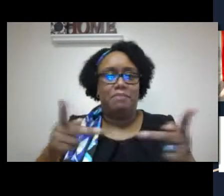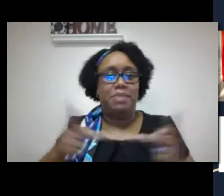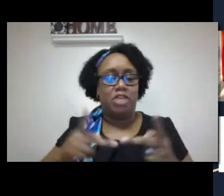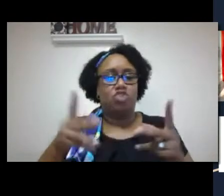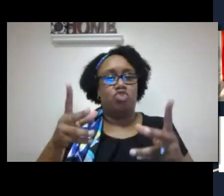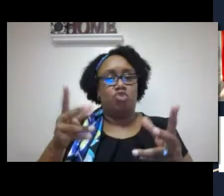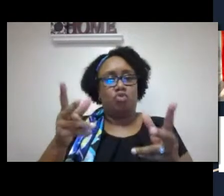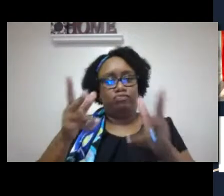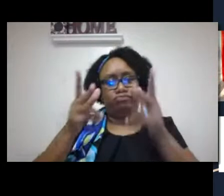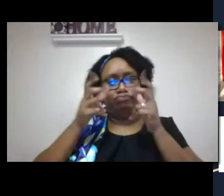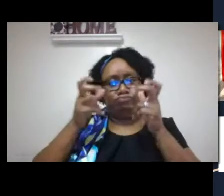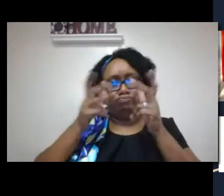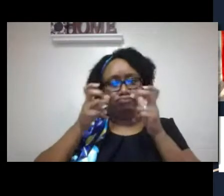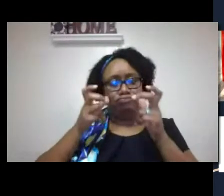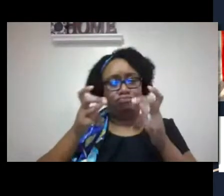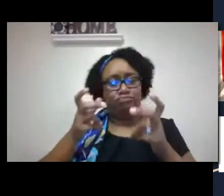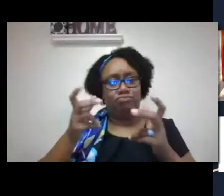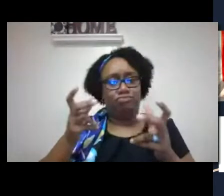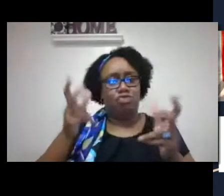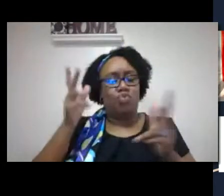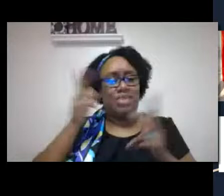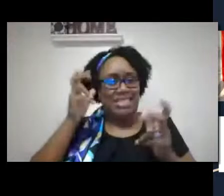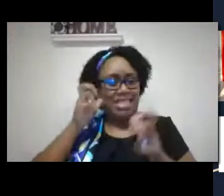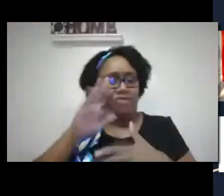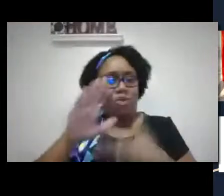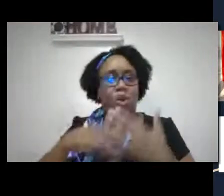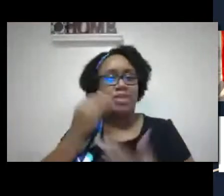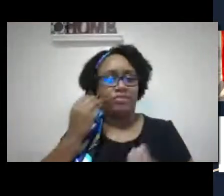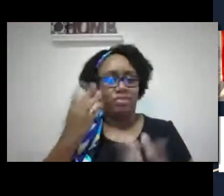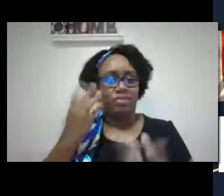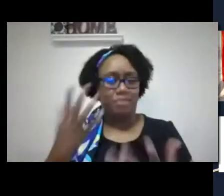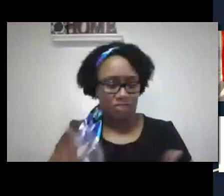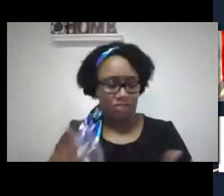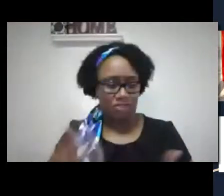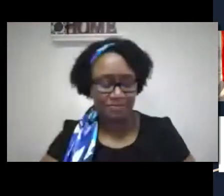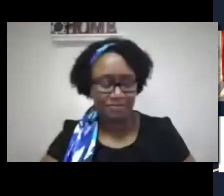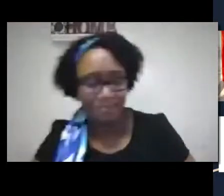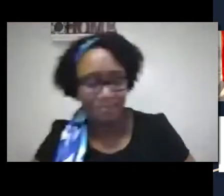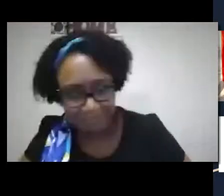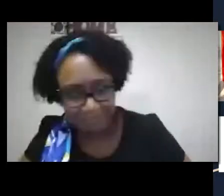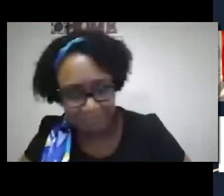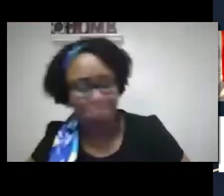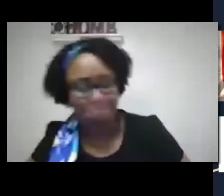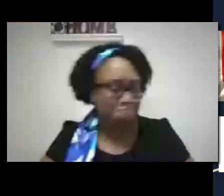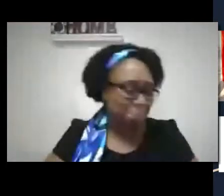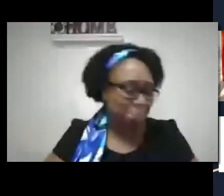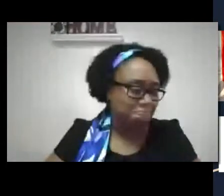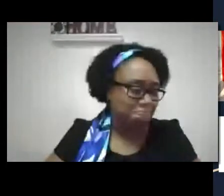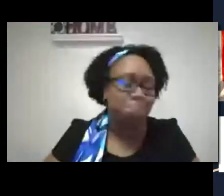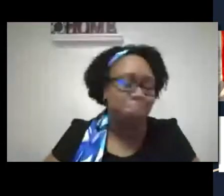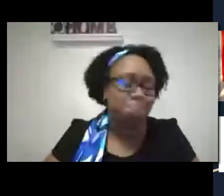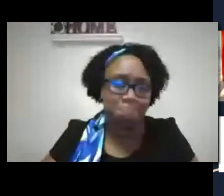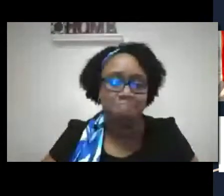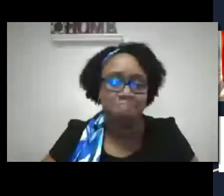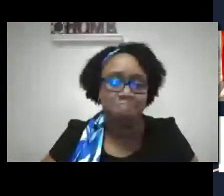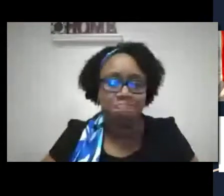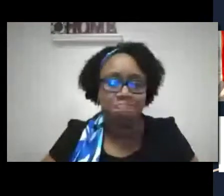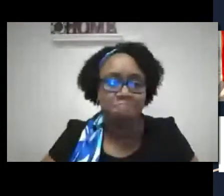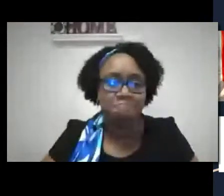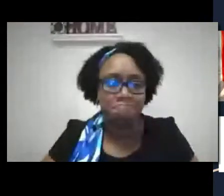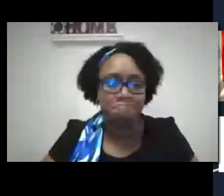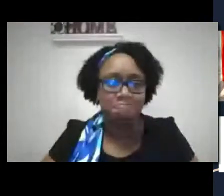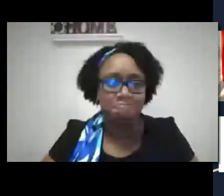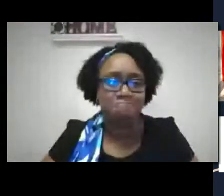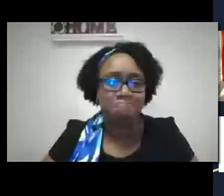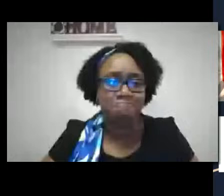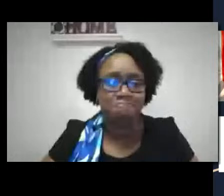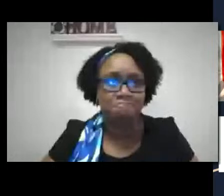Because the audiologists haven't recognized that the parents weren't in a place where they'd